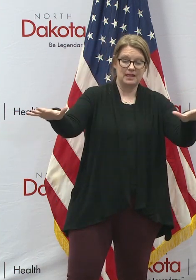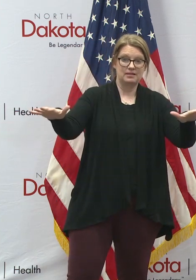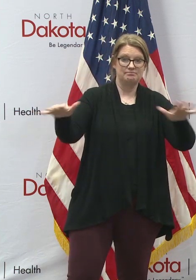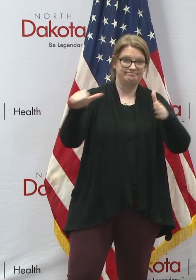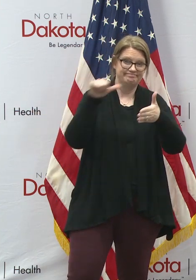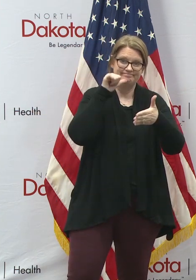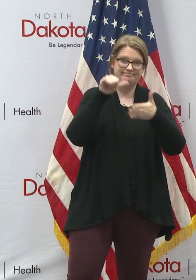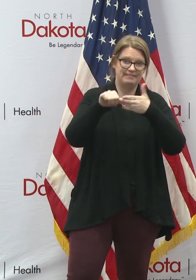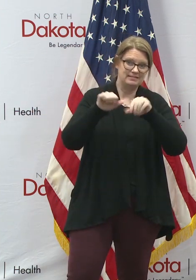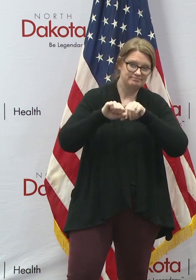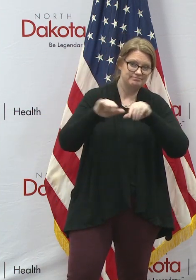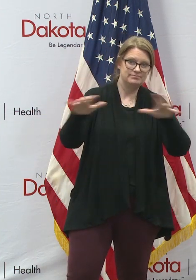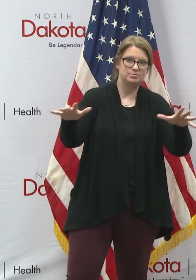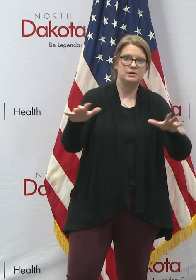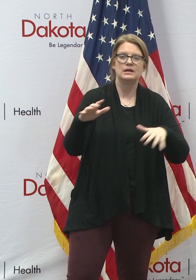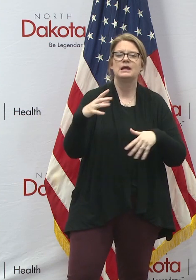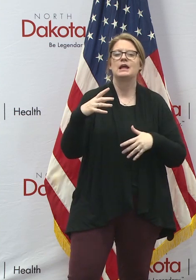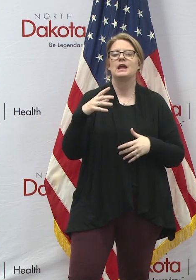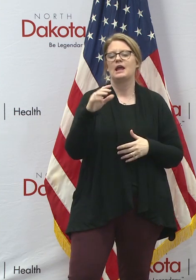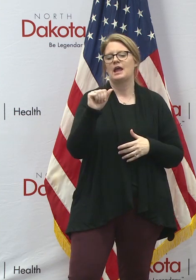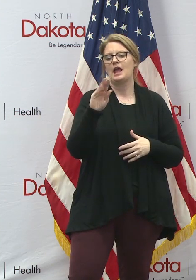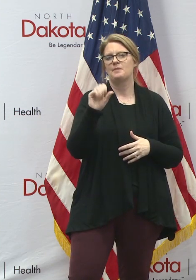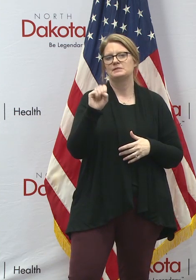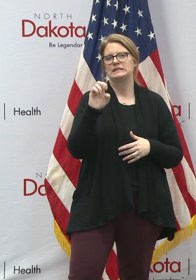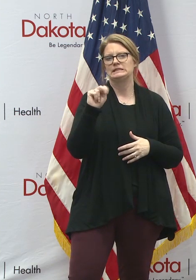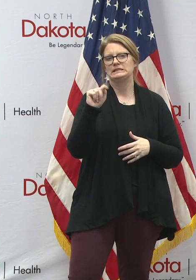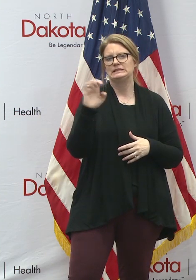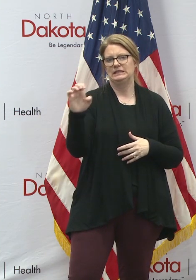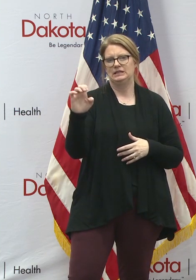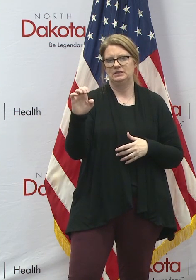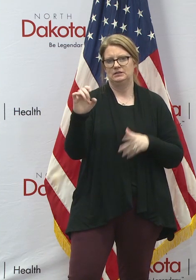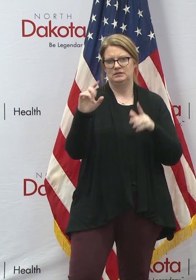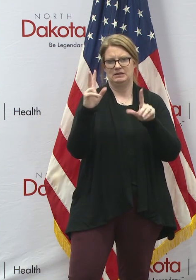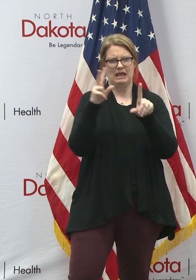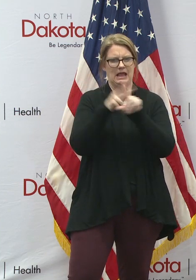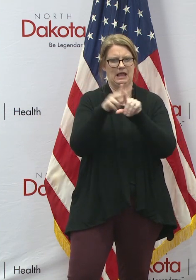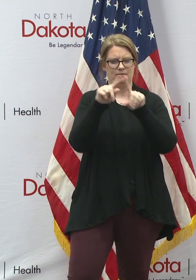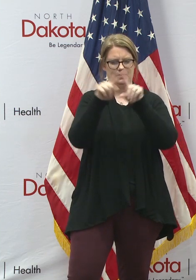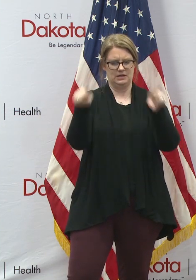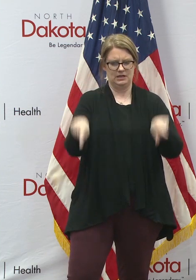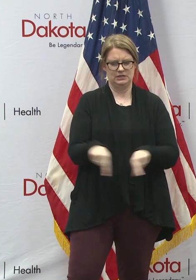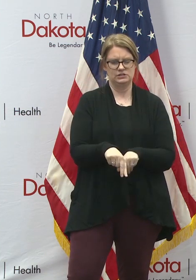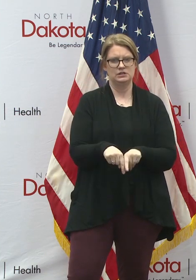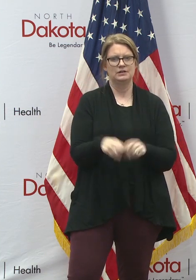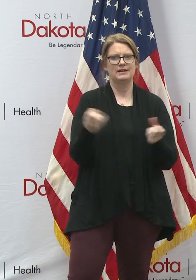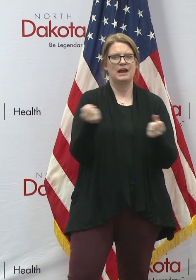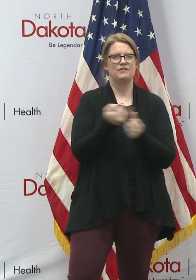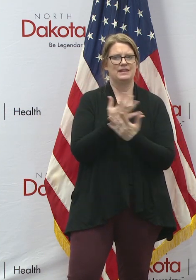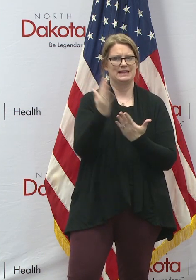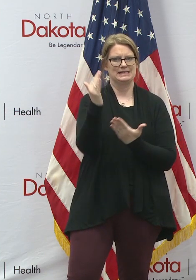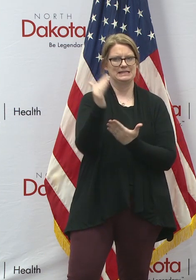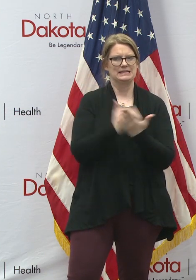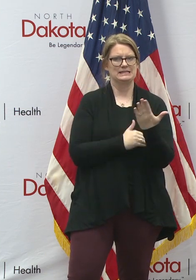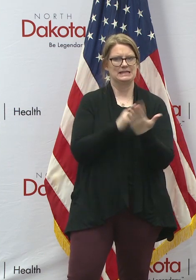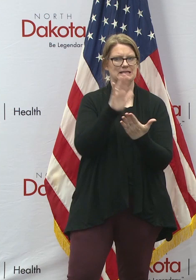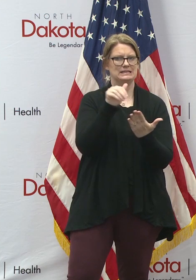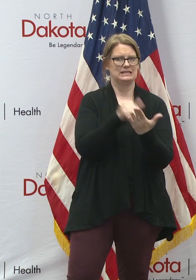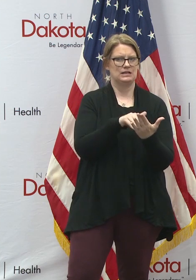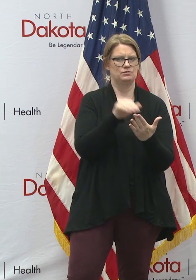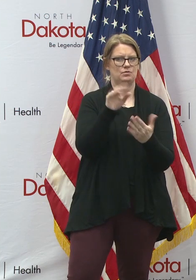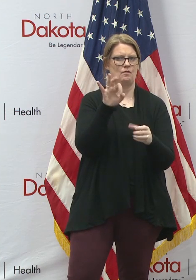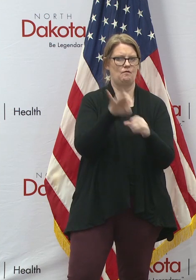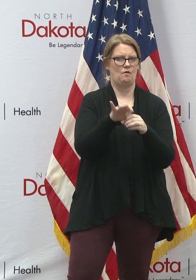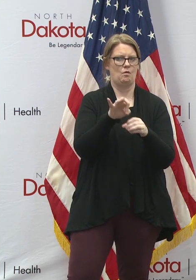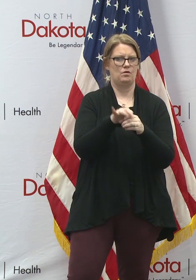to every voter, every person that is listed in the central voter file that's maintained in our